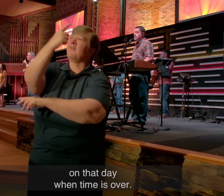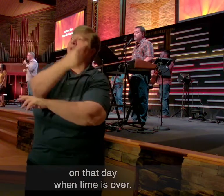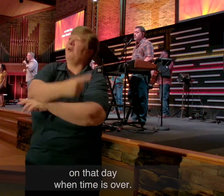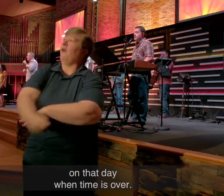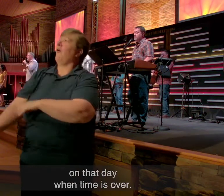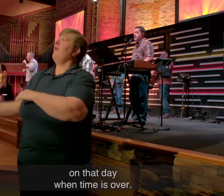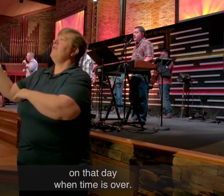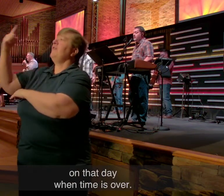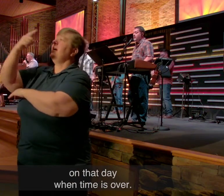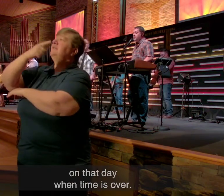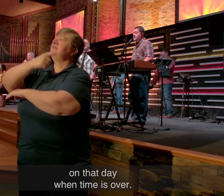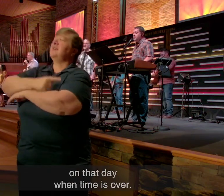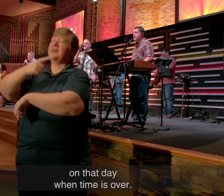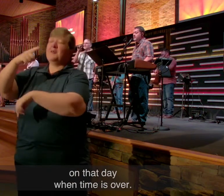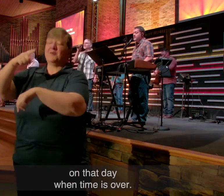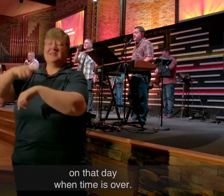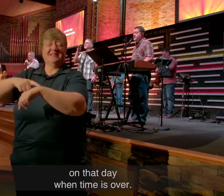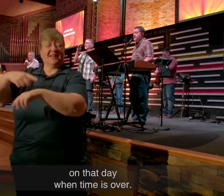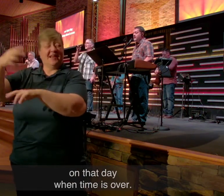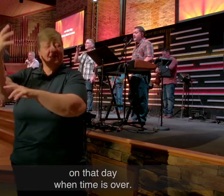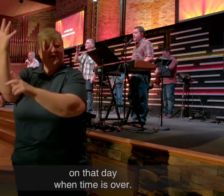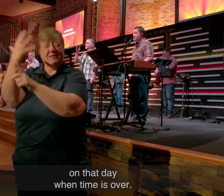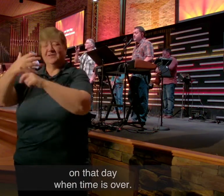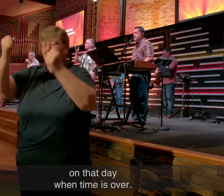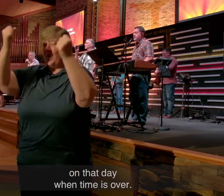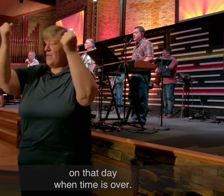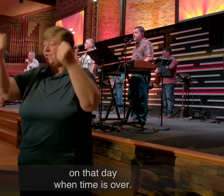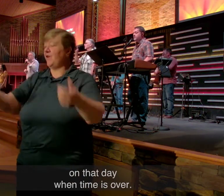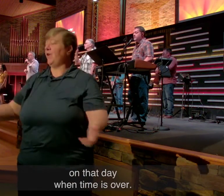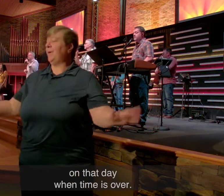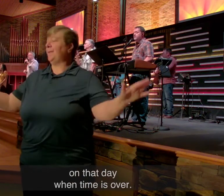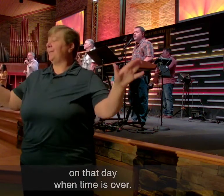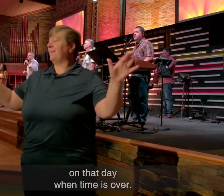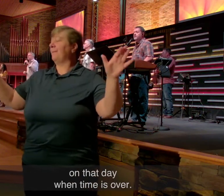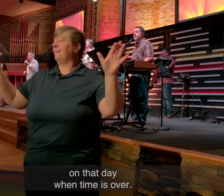On that day when time is over.